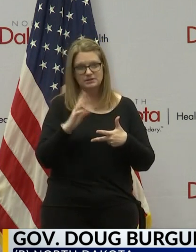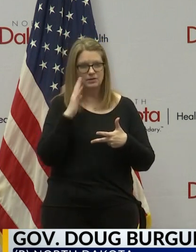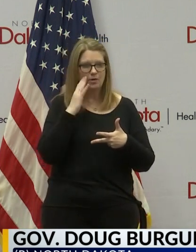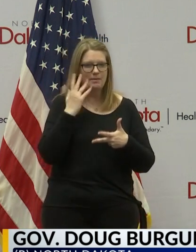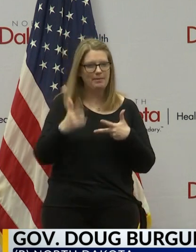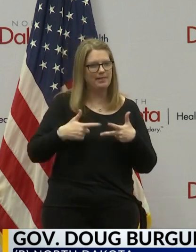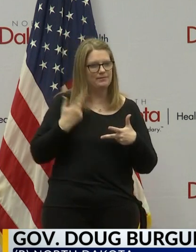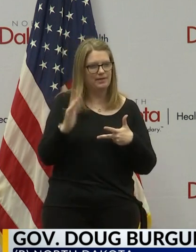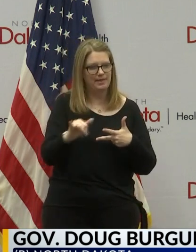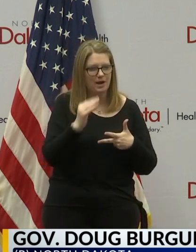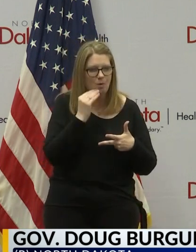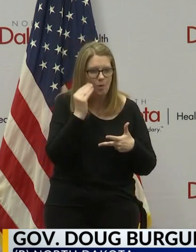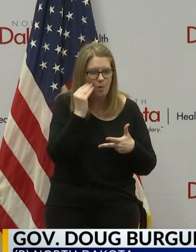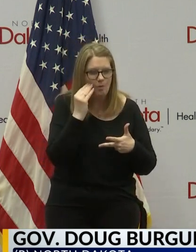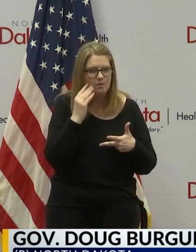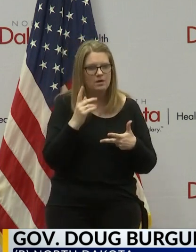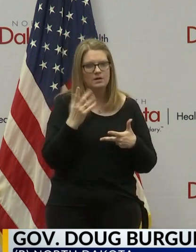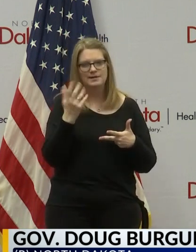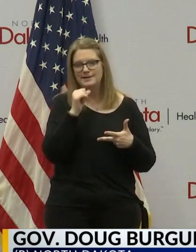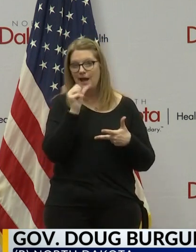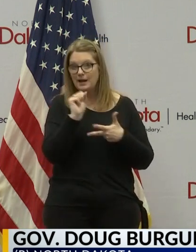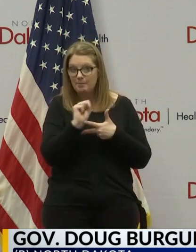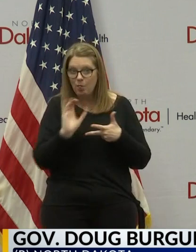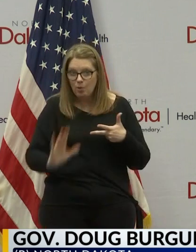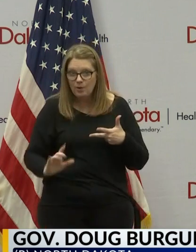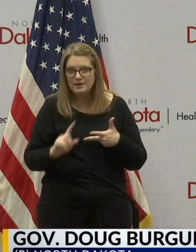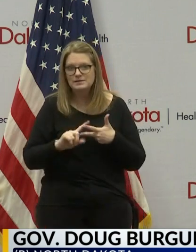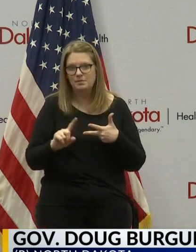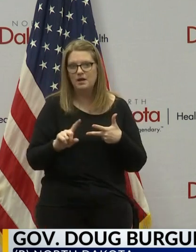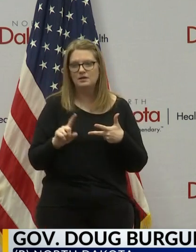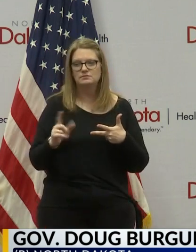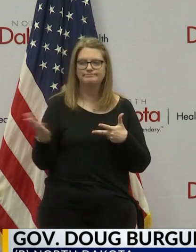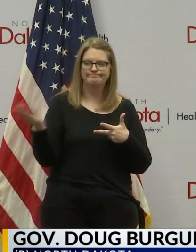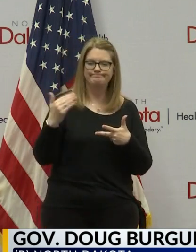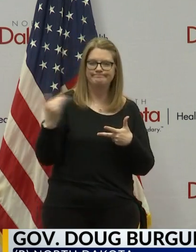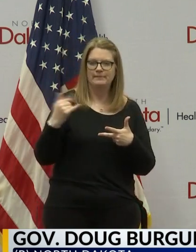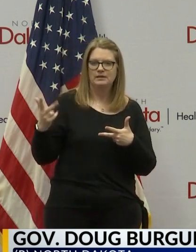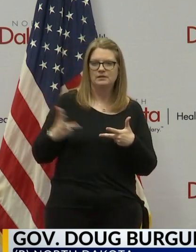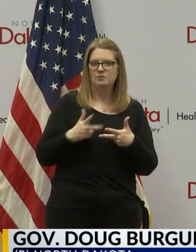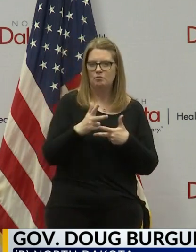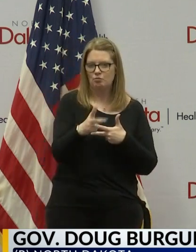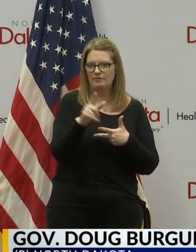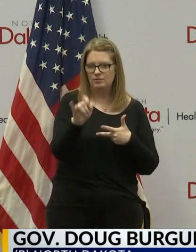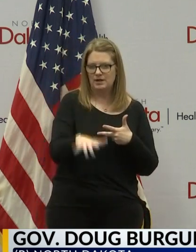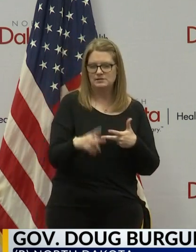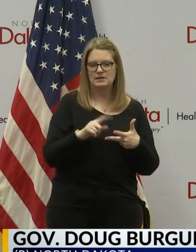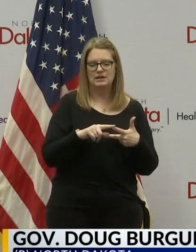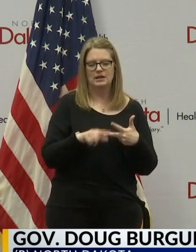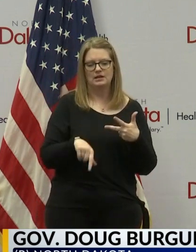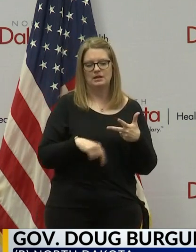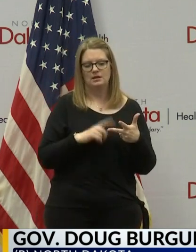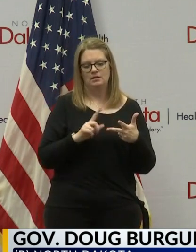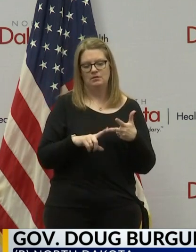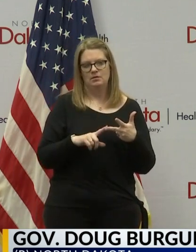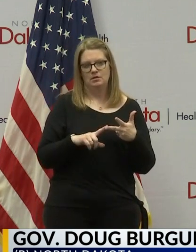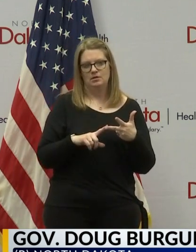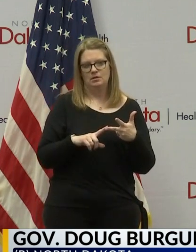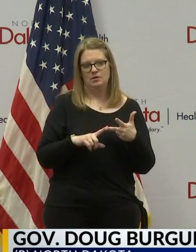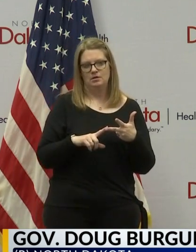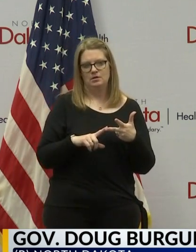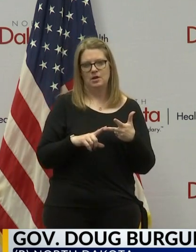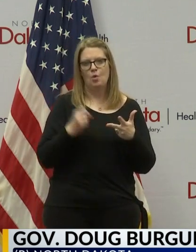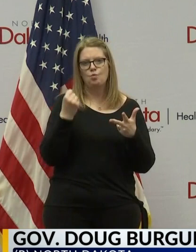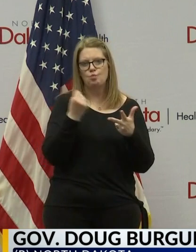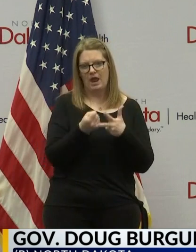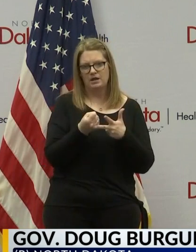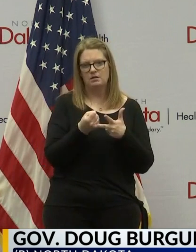members or others that weren't employees, but were invited to come and go through the drive-through testing. And then there was also